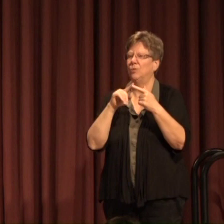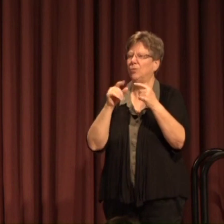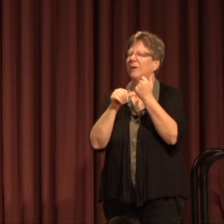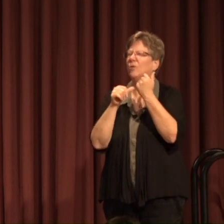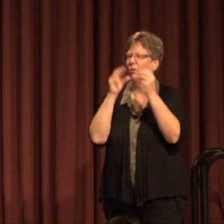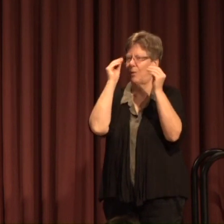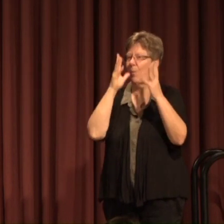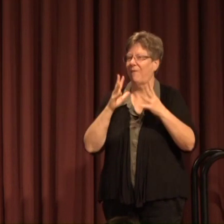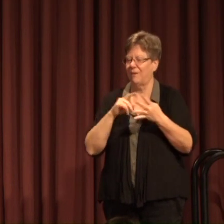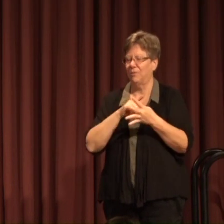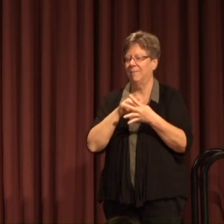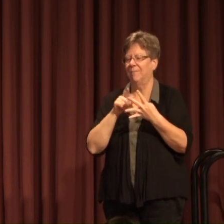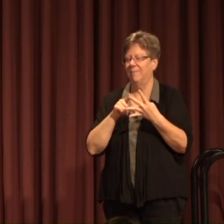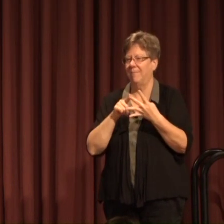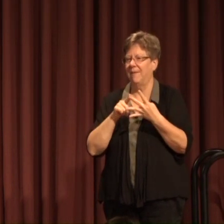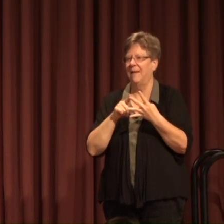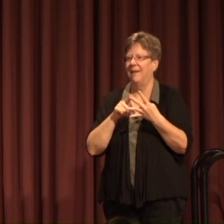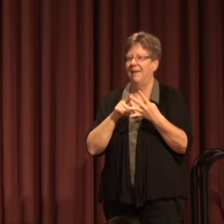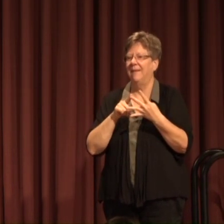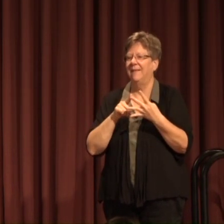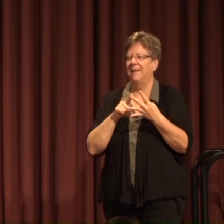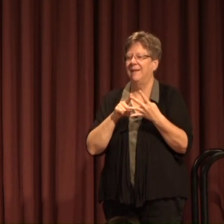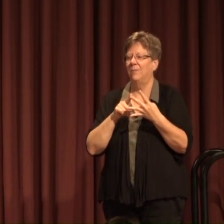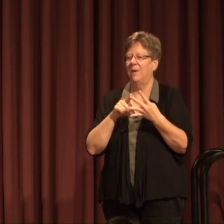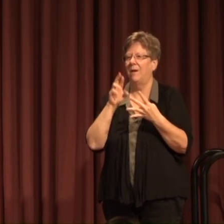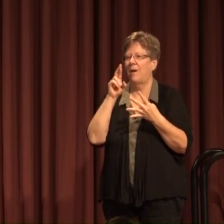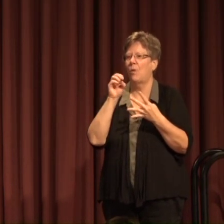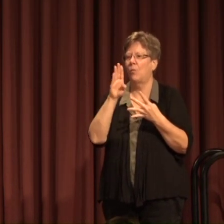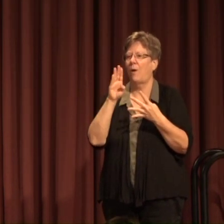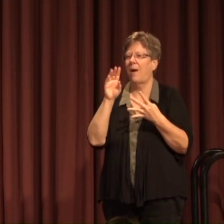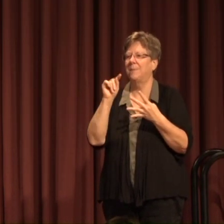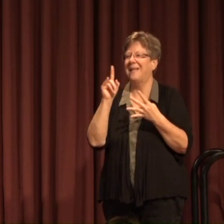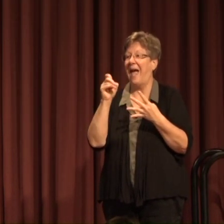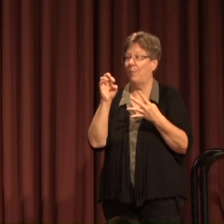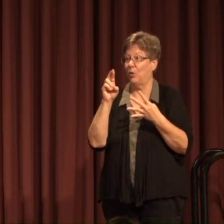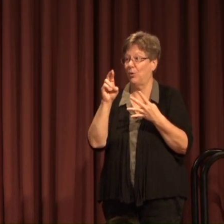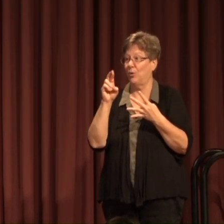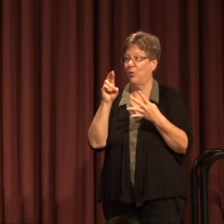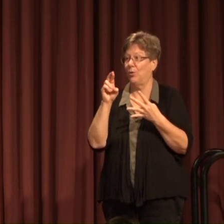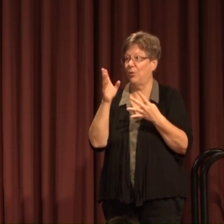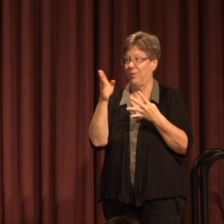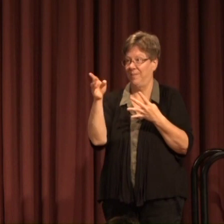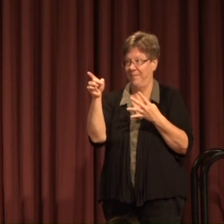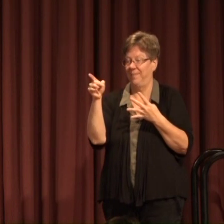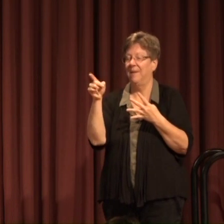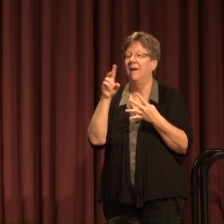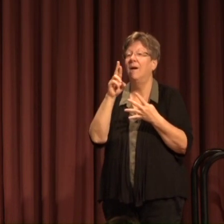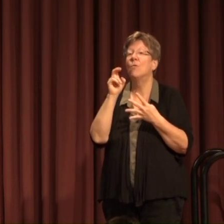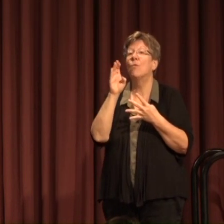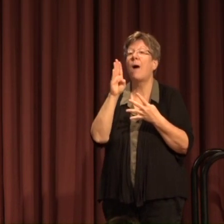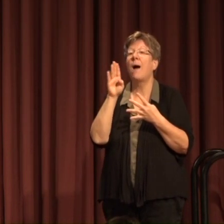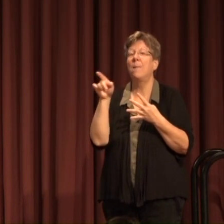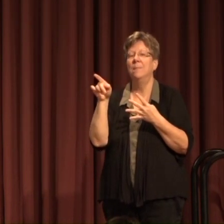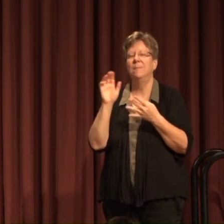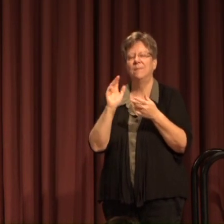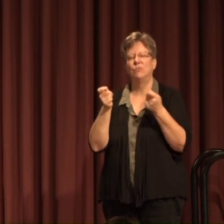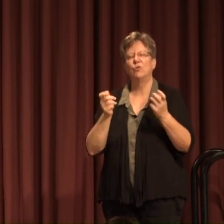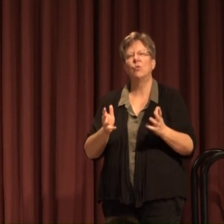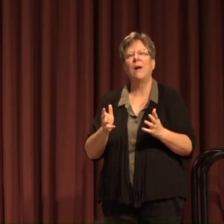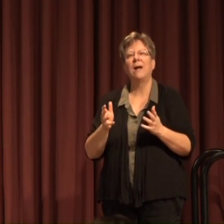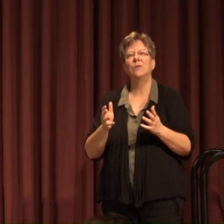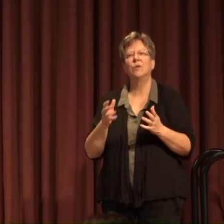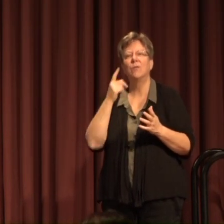associate professor then we have Rob Tapper Rob Tapper is our director